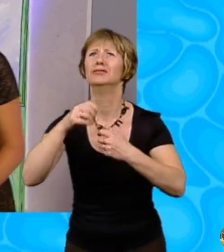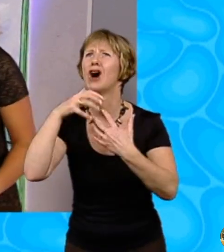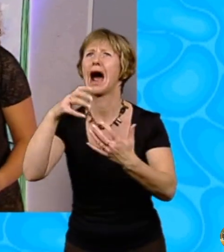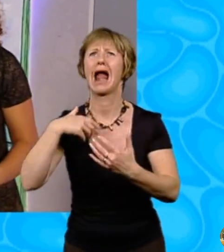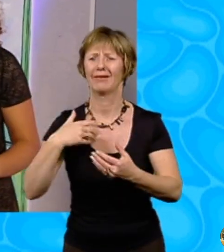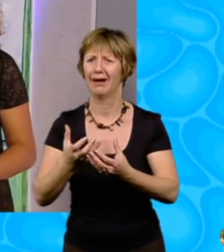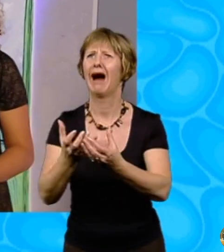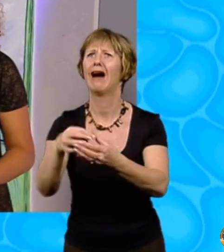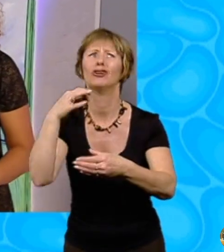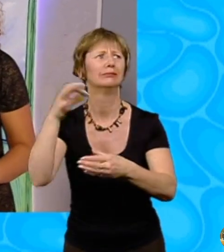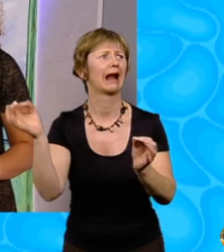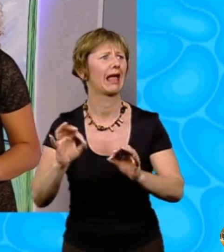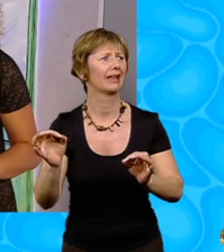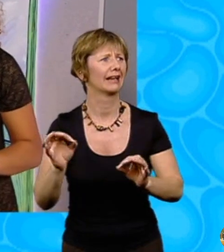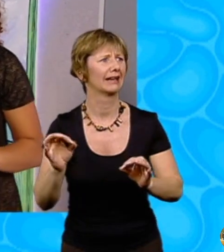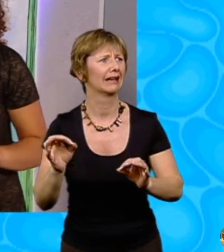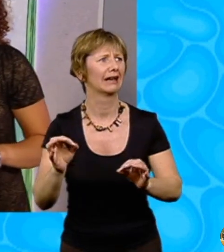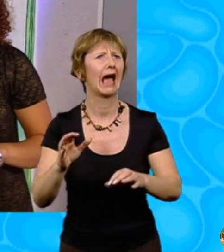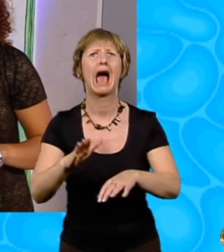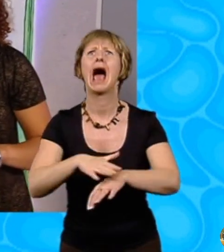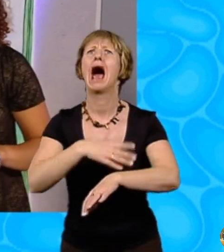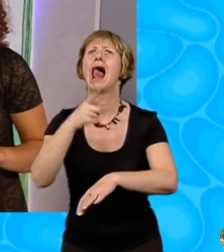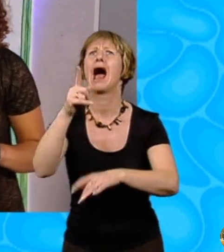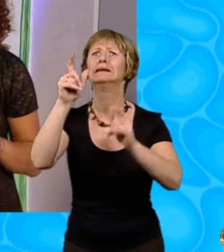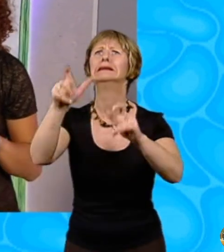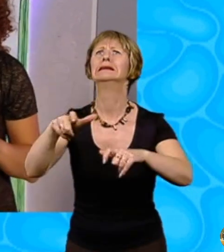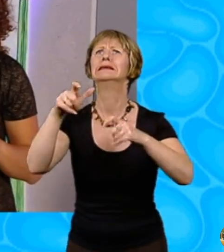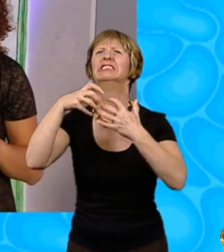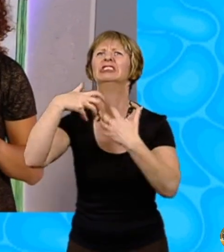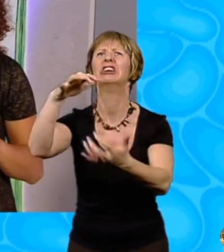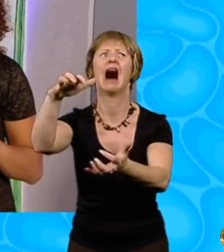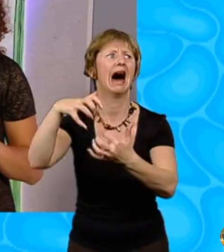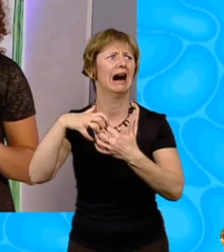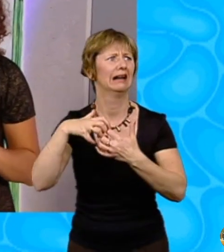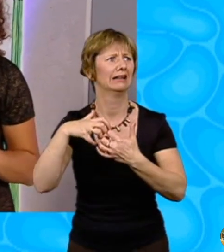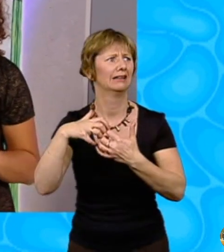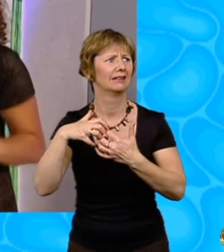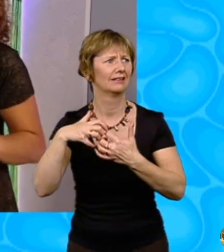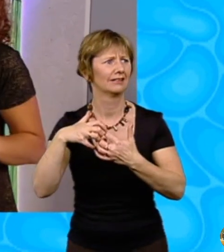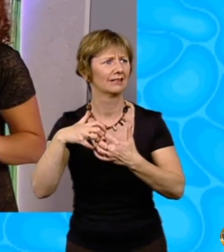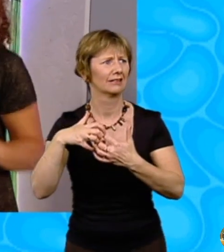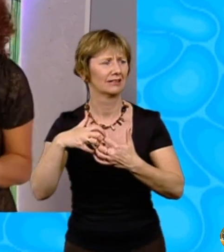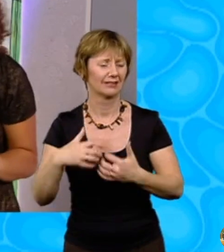How long are you going to stay a dragon, Miss Porter? I asked. Miss Porter shrugged her dragon shoulders.